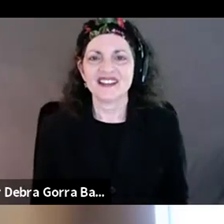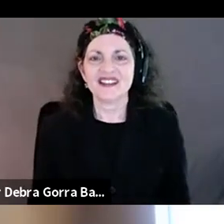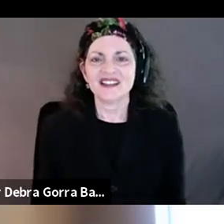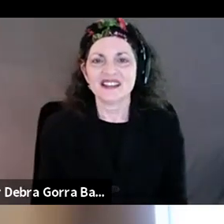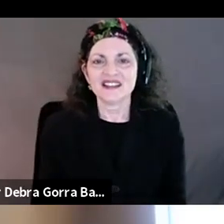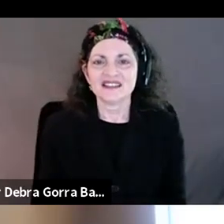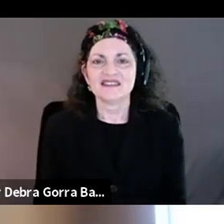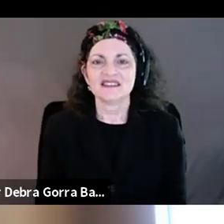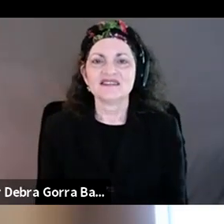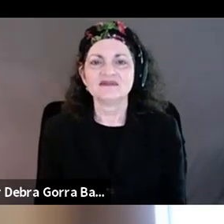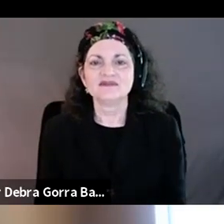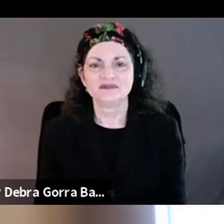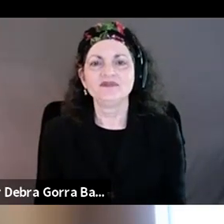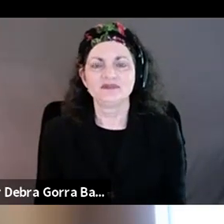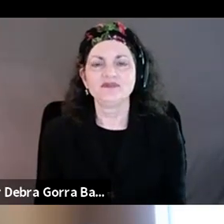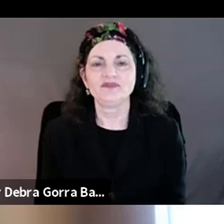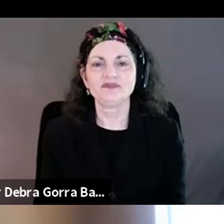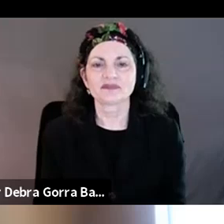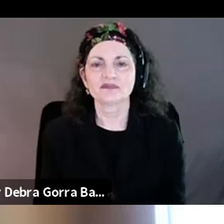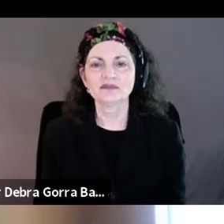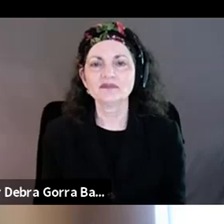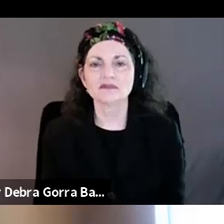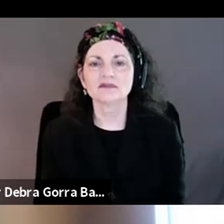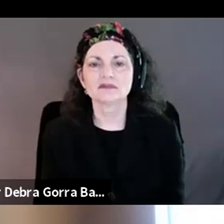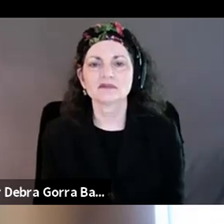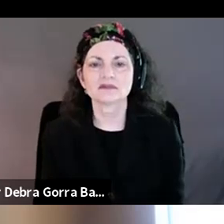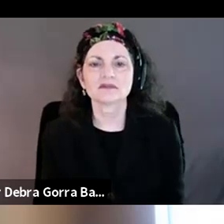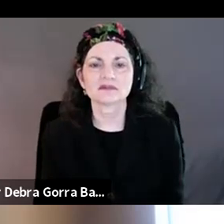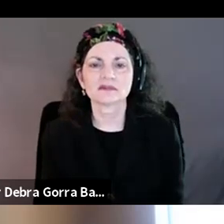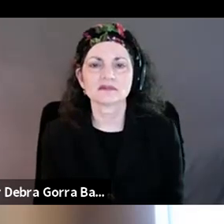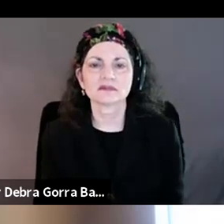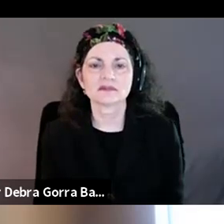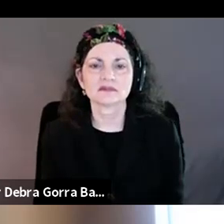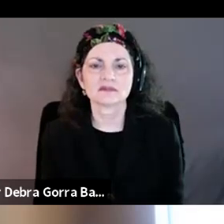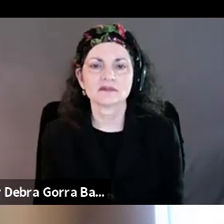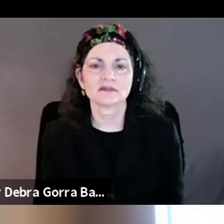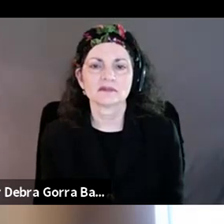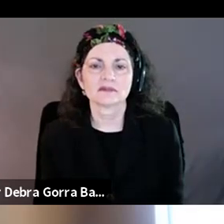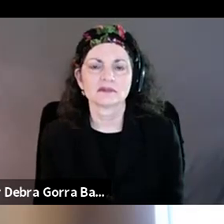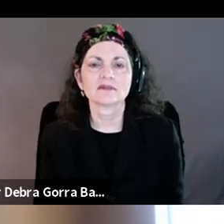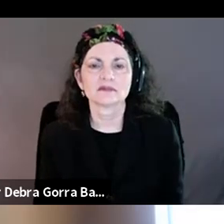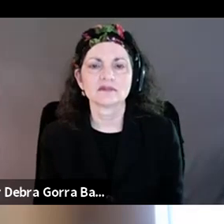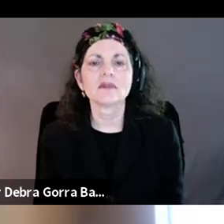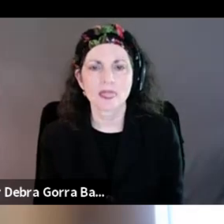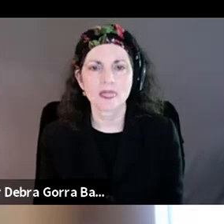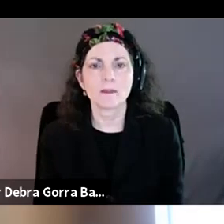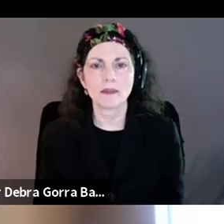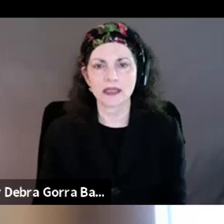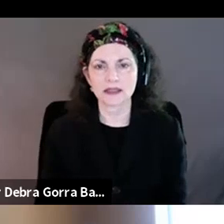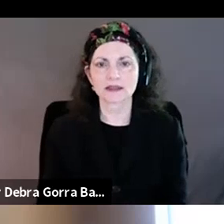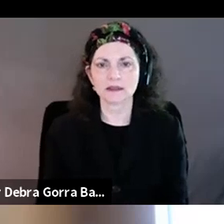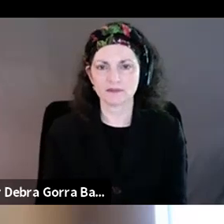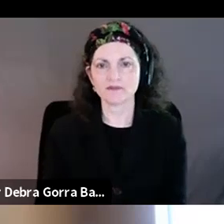I would say it's possible depending on, on what